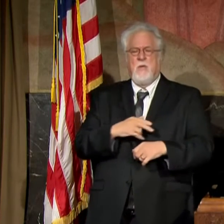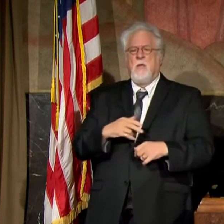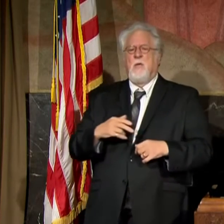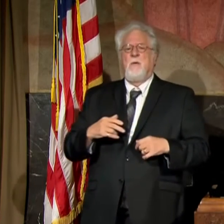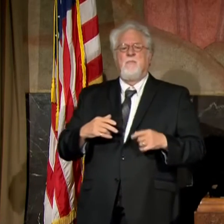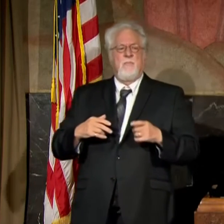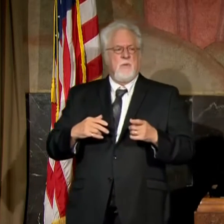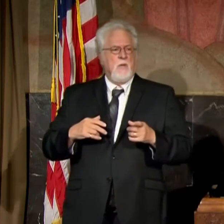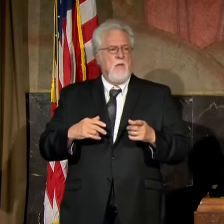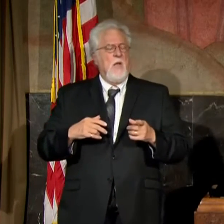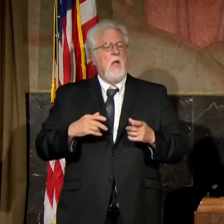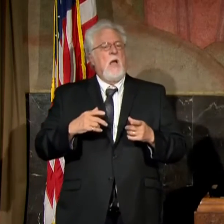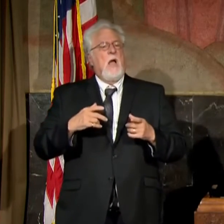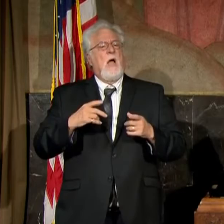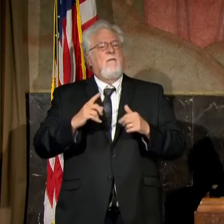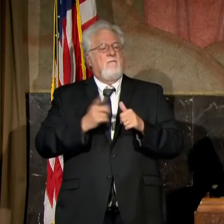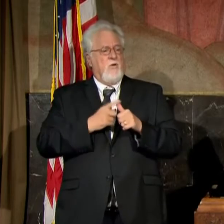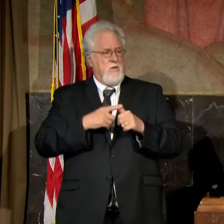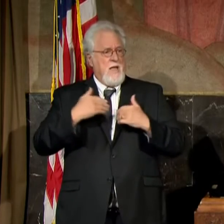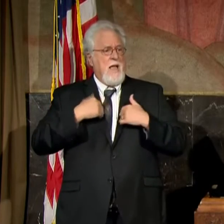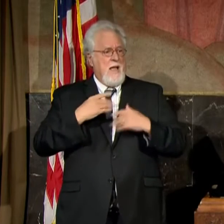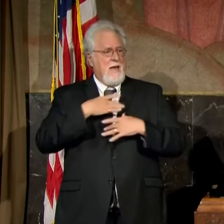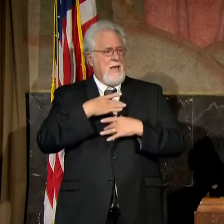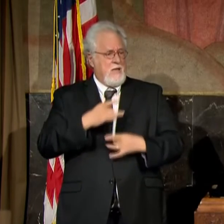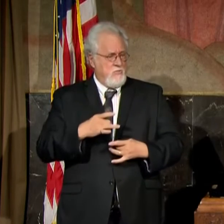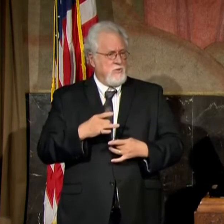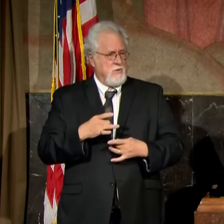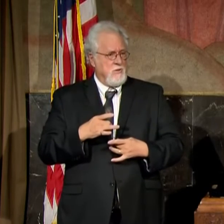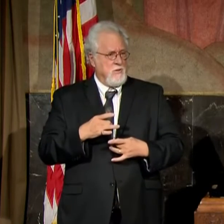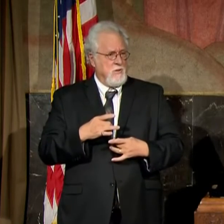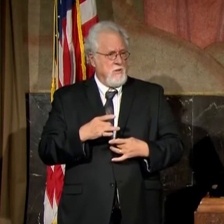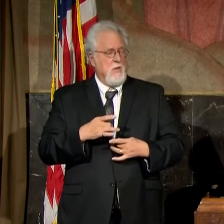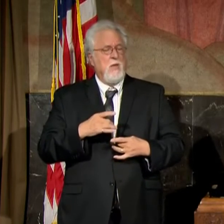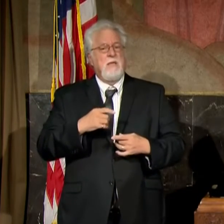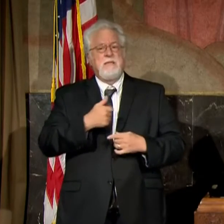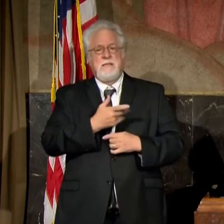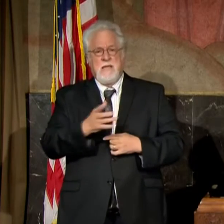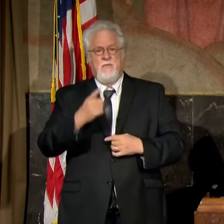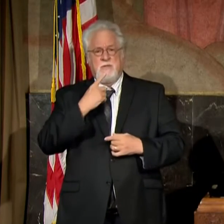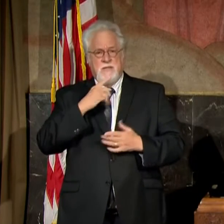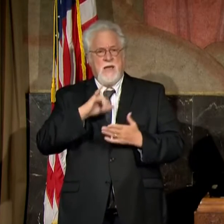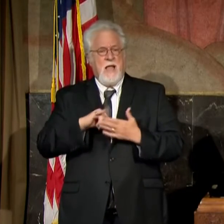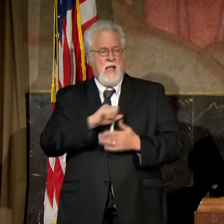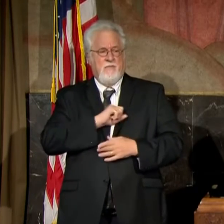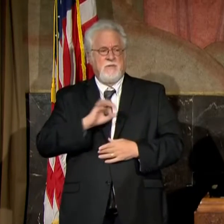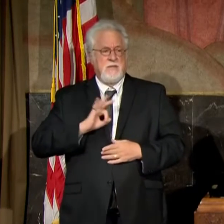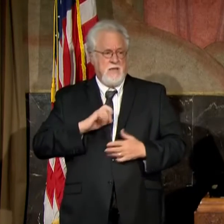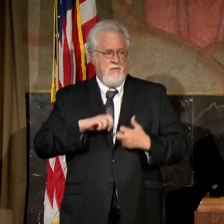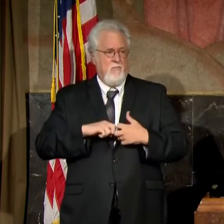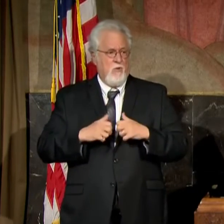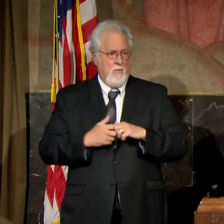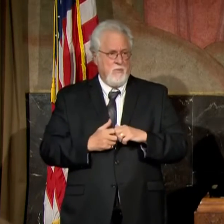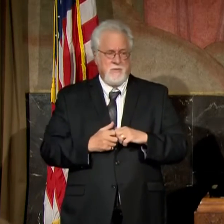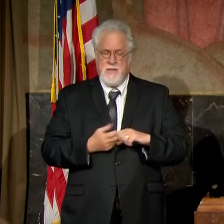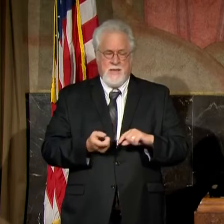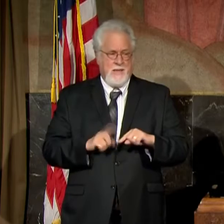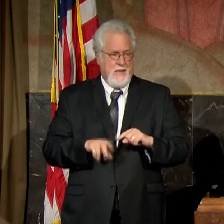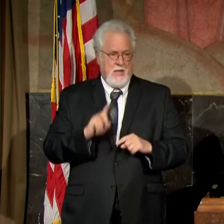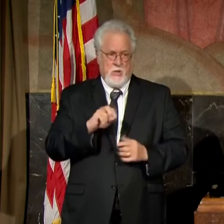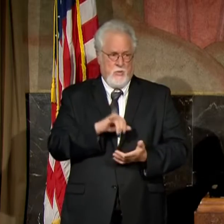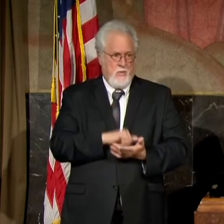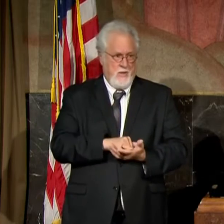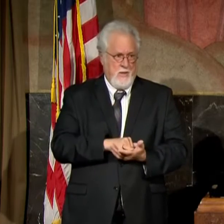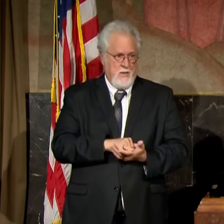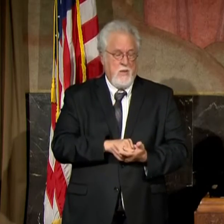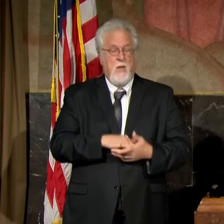started looking at that, there was interest, and several of the interested parties came back and said they're having staffing issues and might not be able to fulfill those.